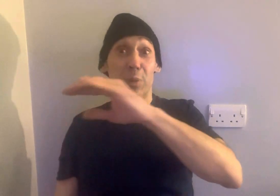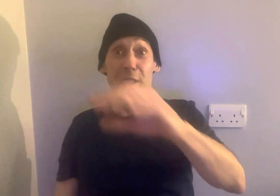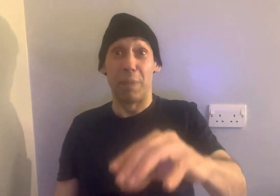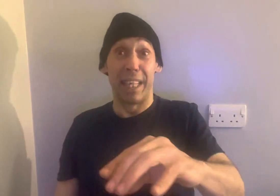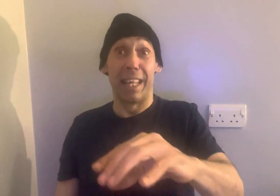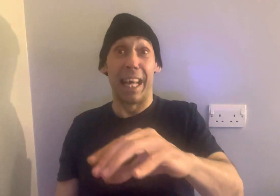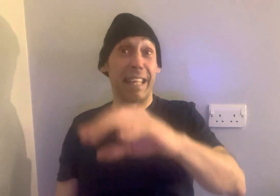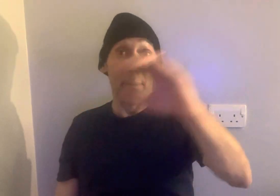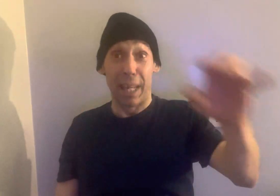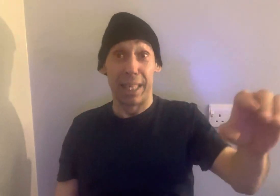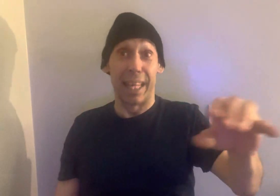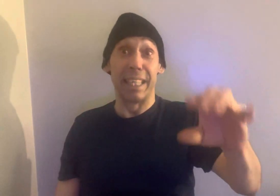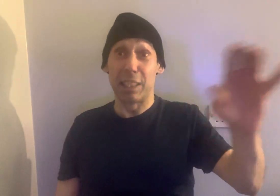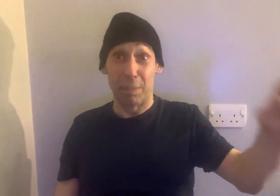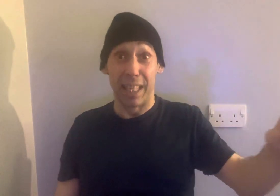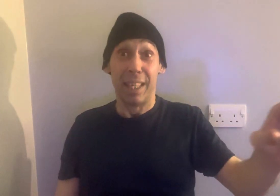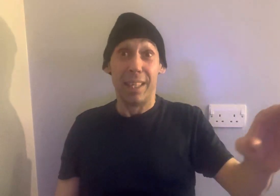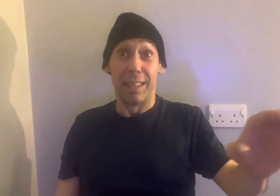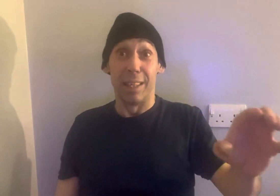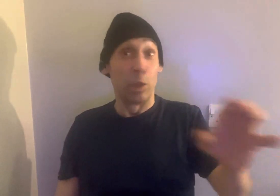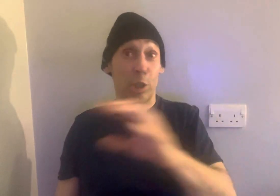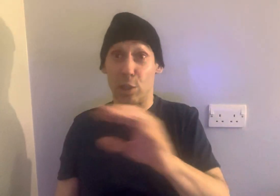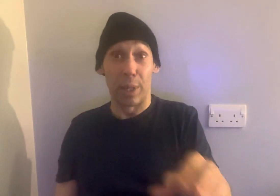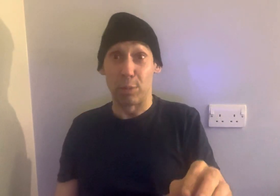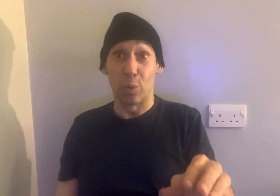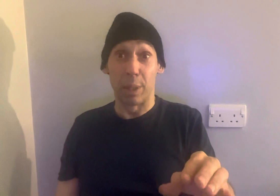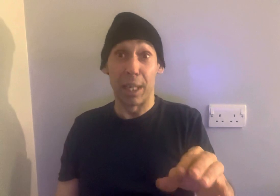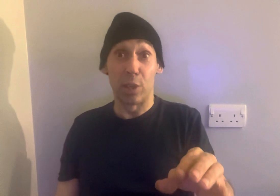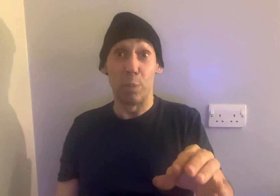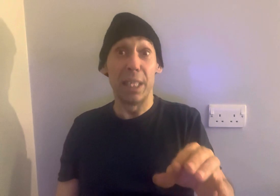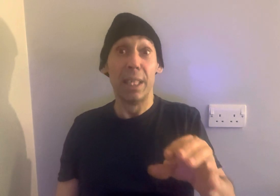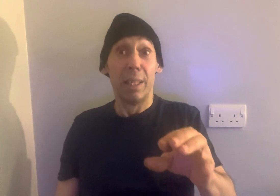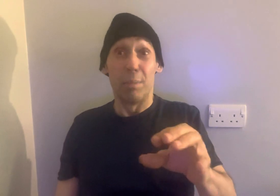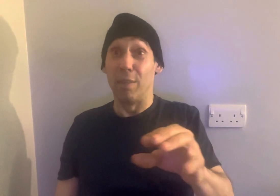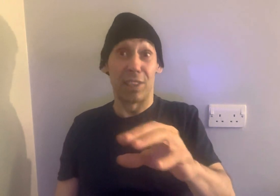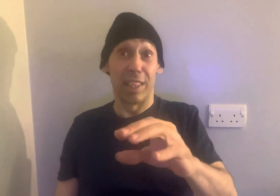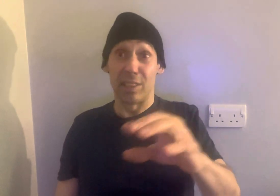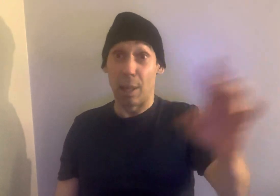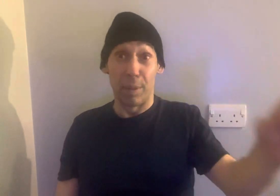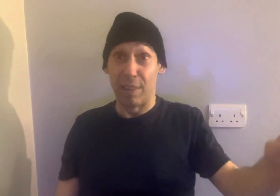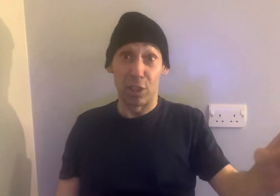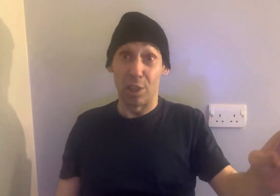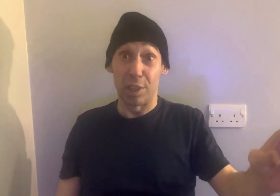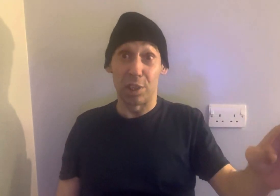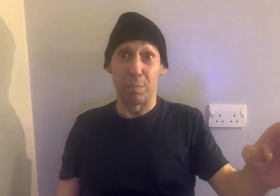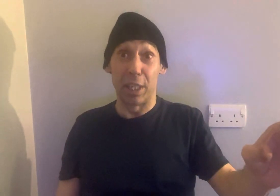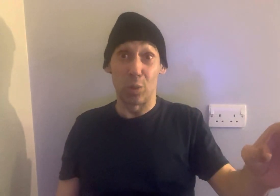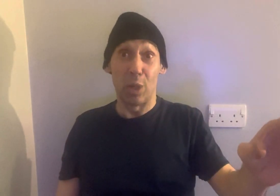this man and that man and this man. Not just the one I'm talking about, Kubi. But obviously, there's a couple of other Turkish men as well.